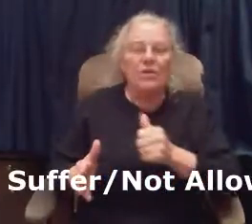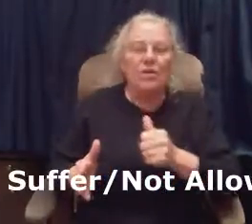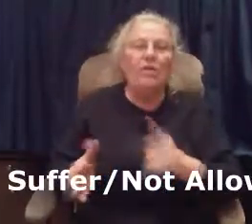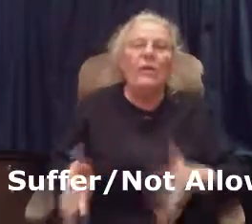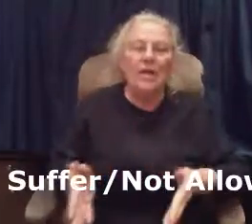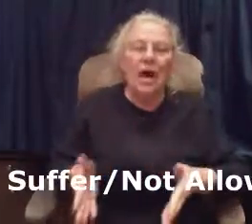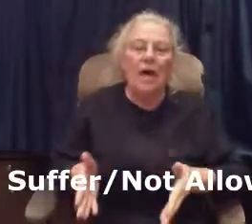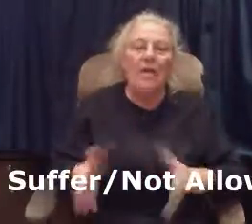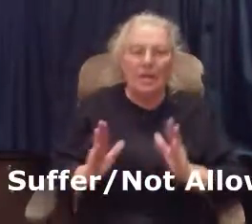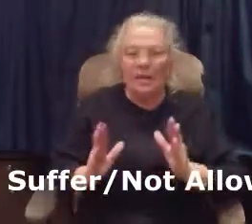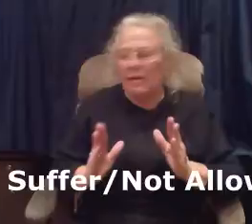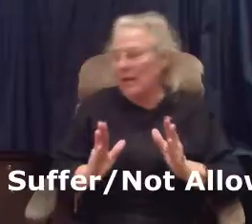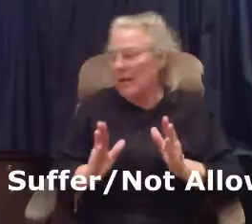song, not let.